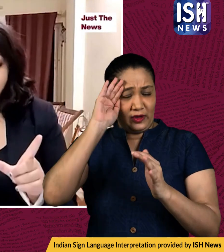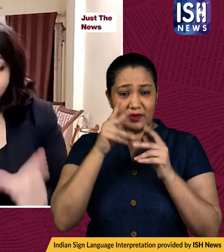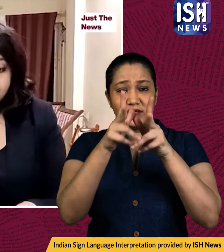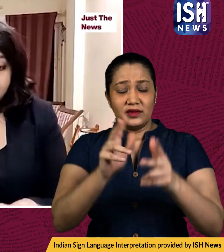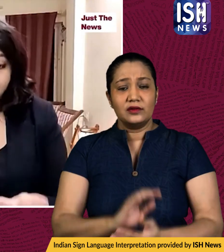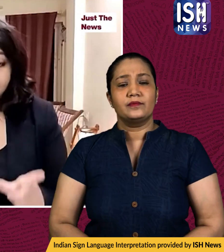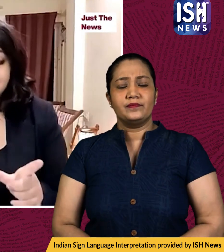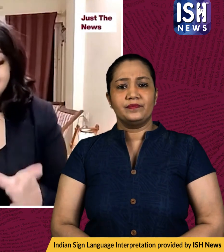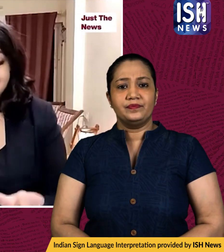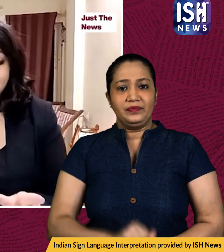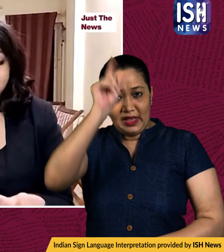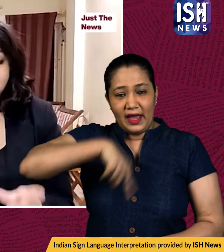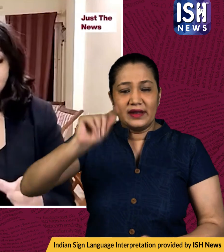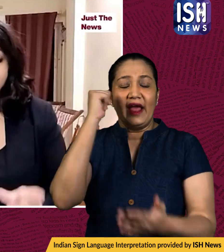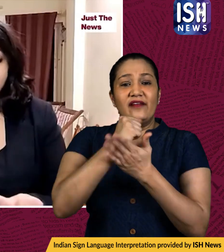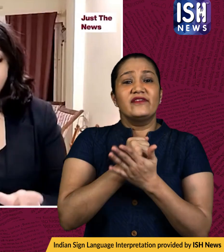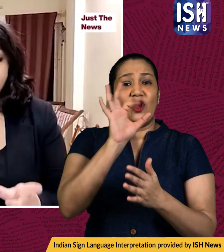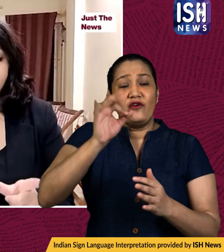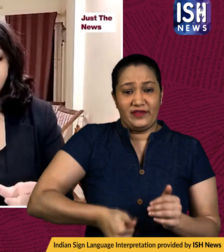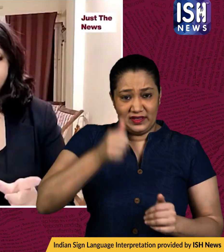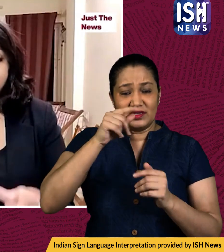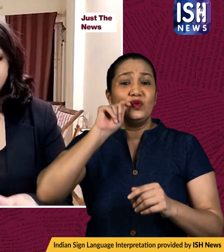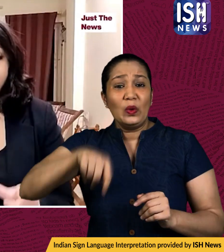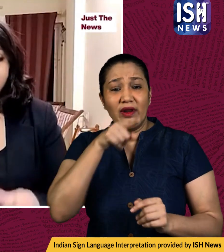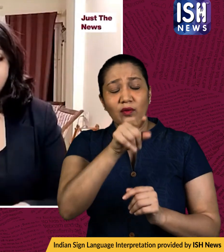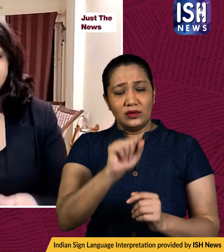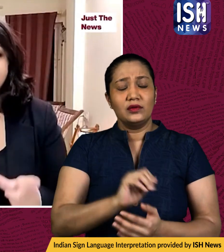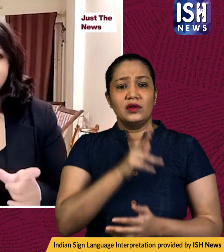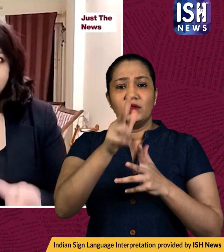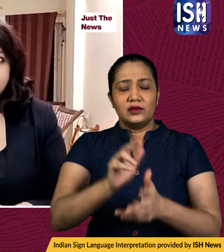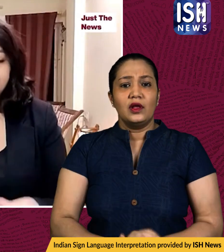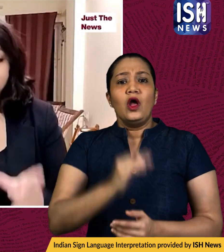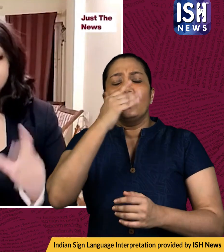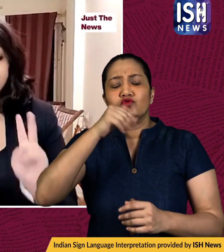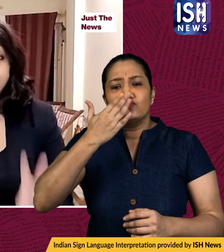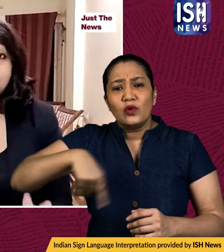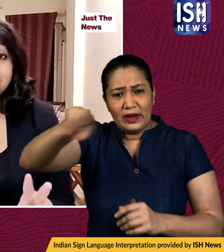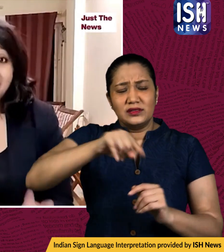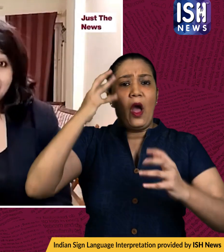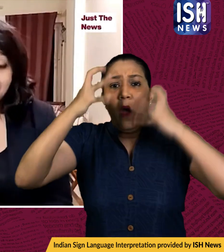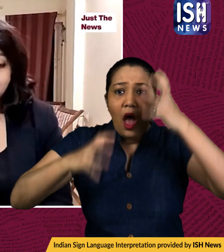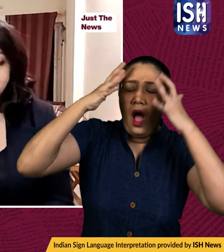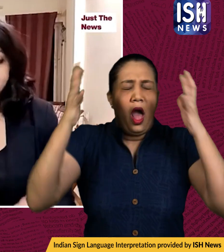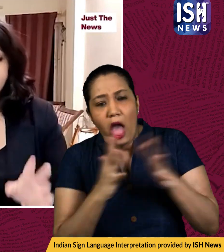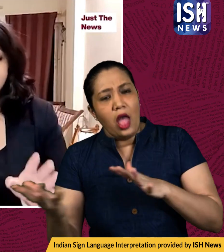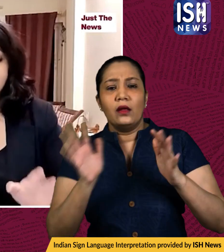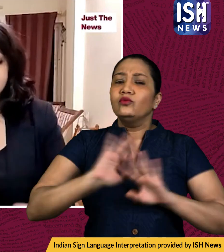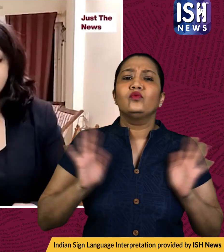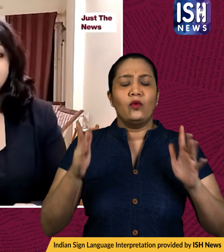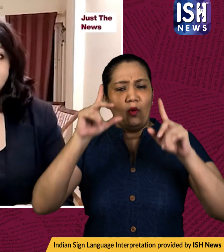pointed out that the indian embassy in ukraine had also asked the students to not panic and maintain the